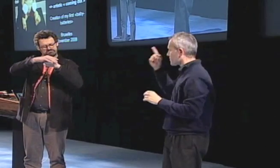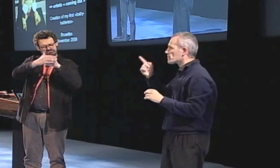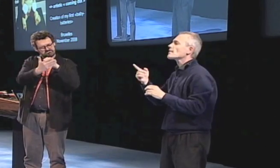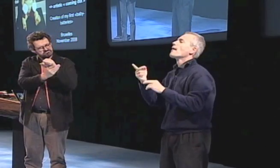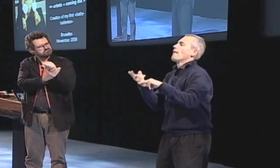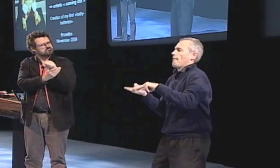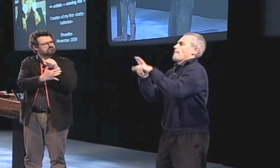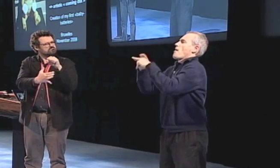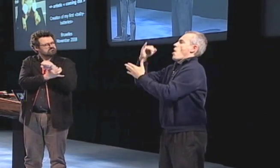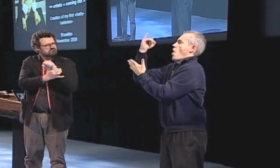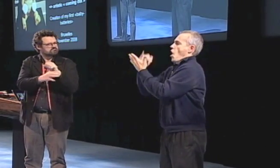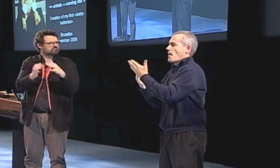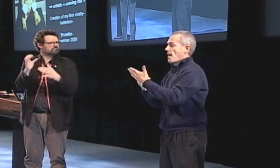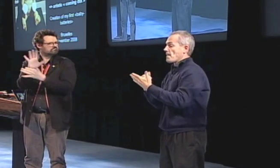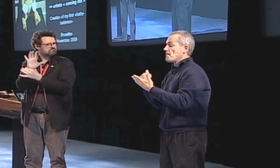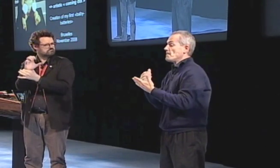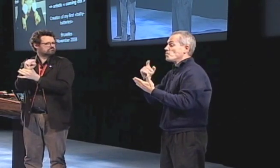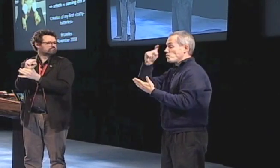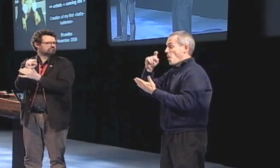my ideas for the first time.